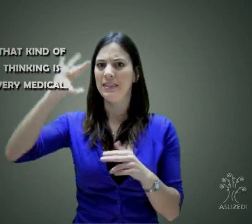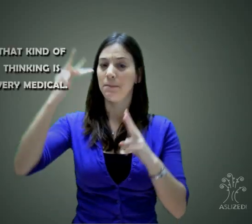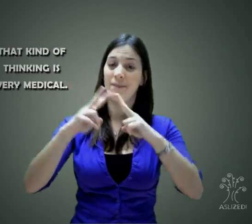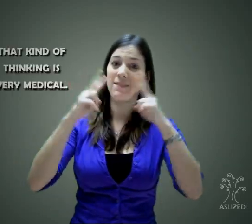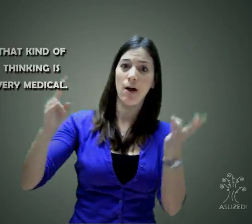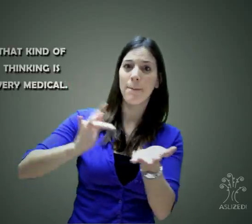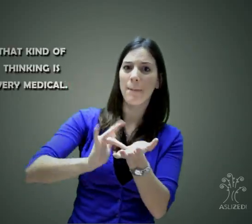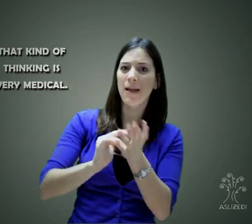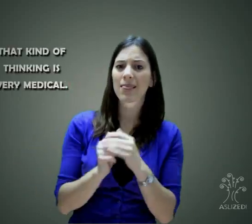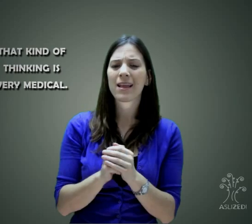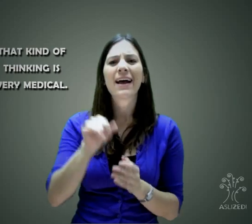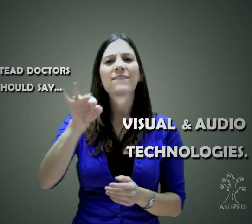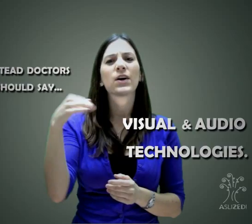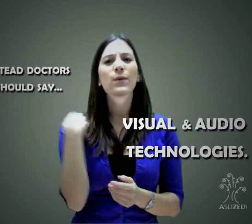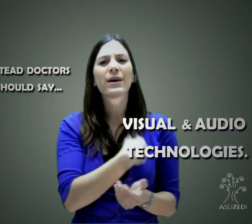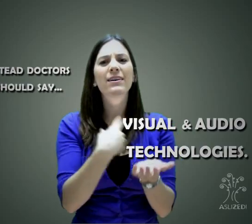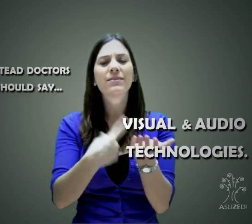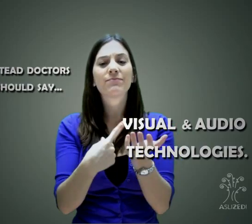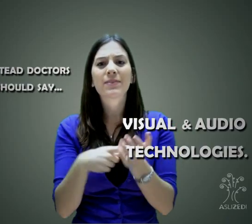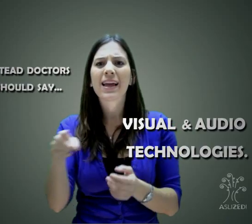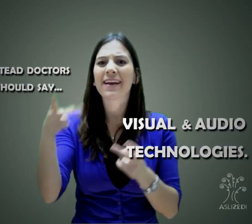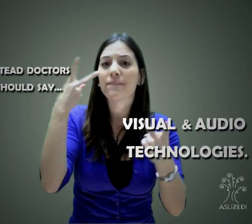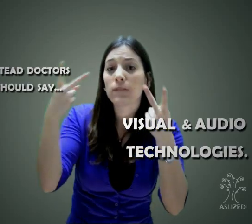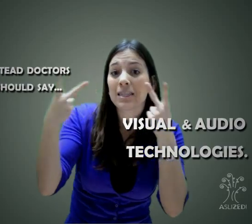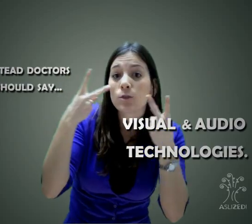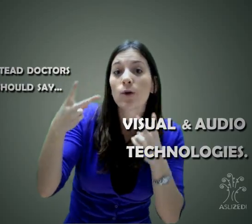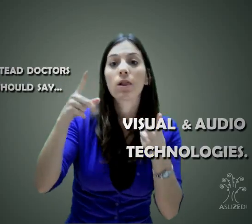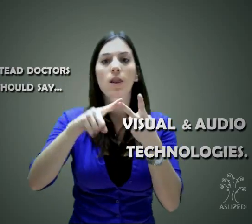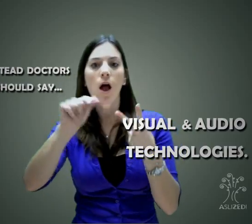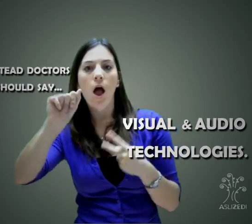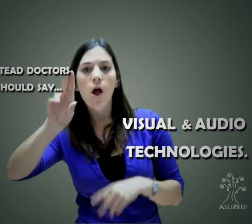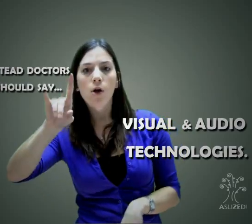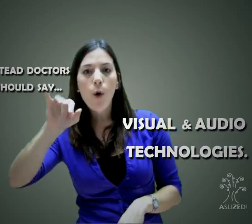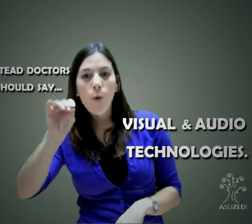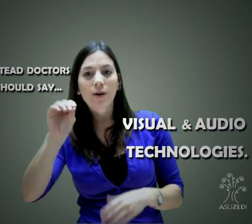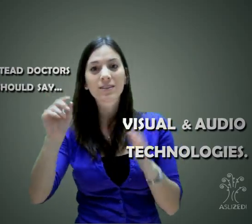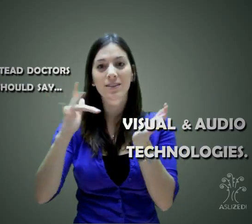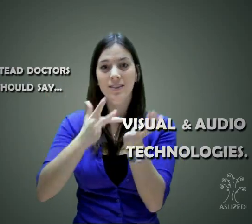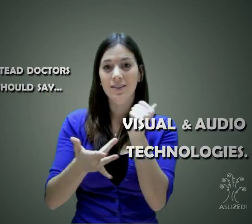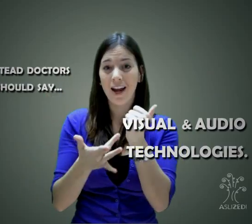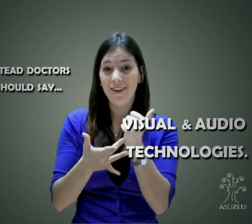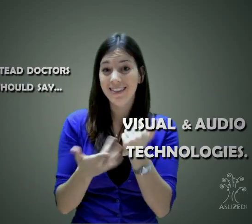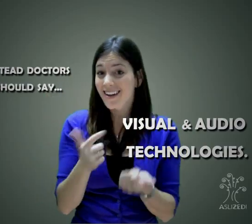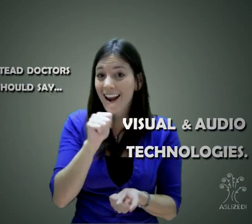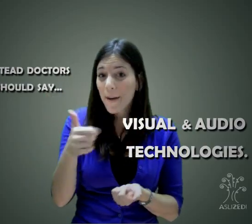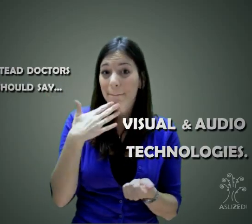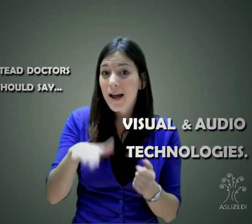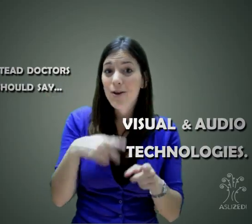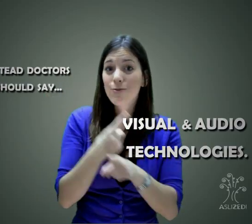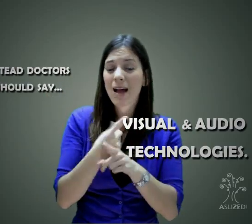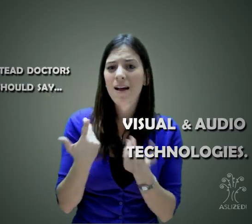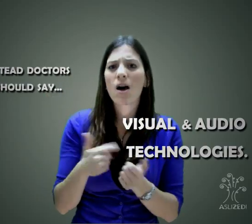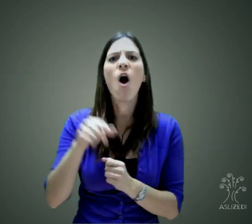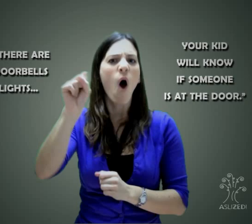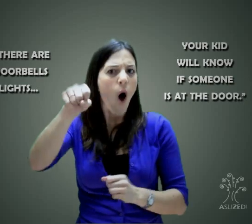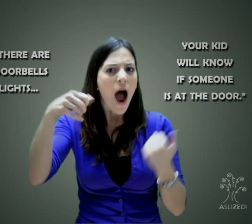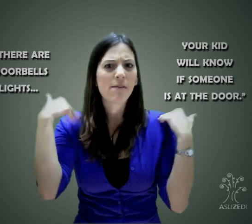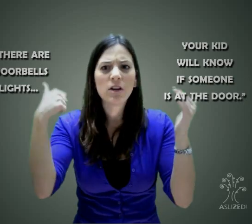is limited, focused only on the hearing mechanism. Instead, doctors should say, there are visual and audio technologies. This is a good thing.